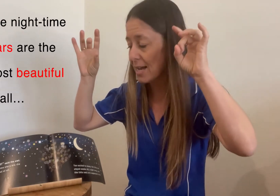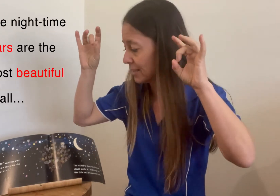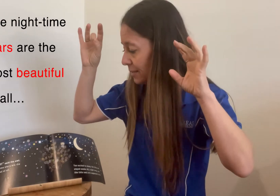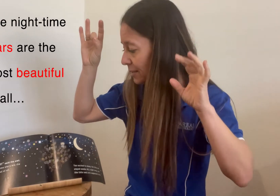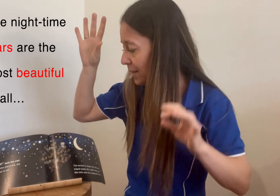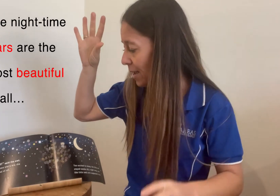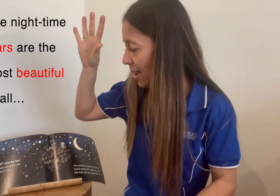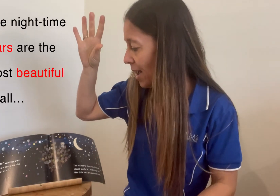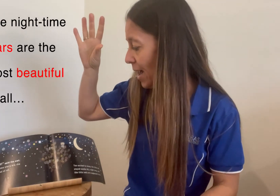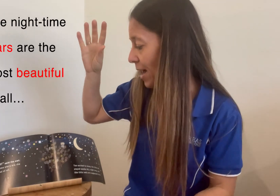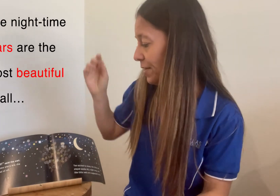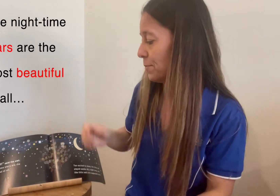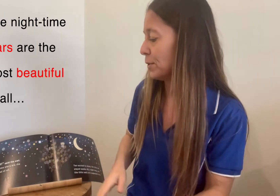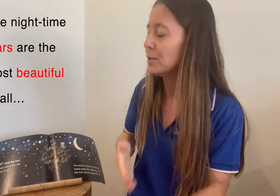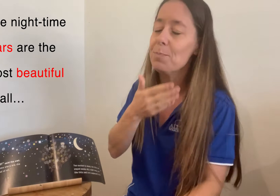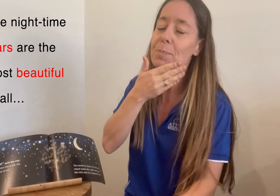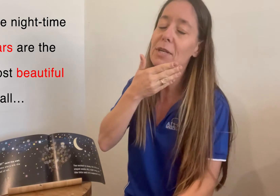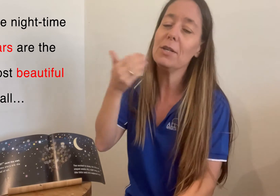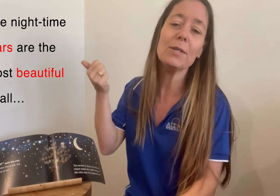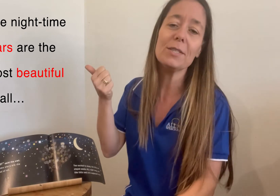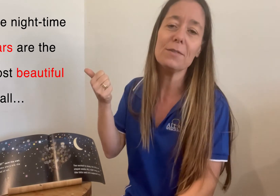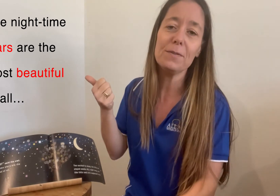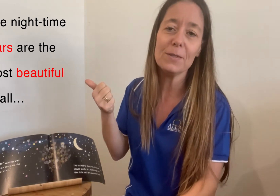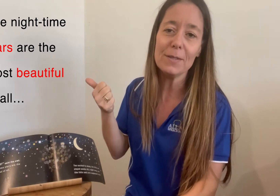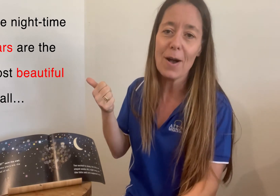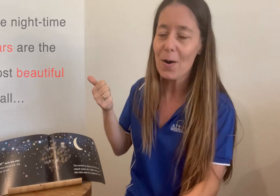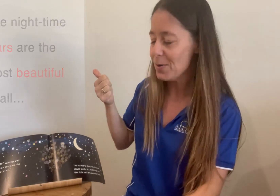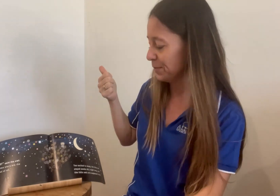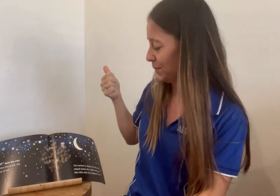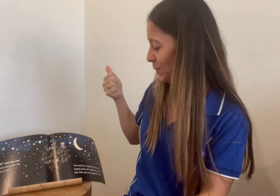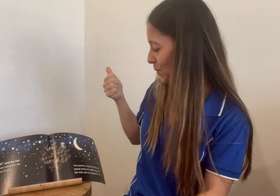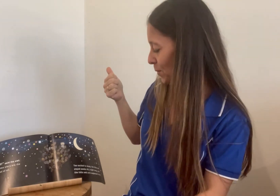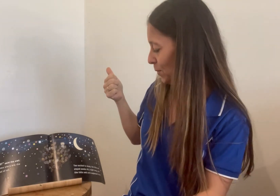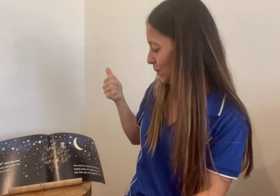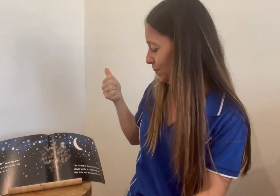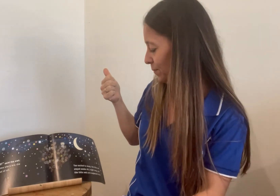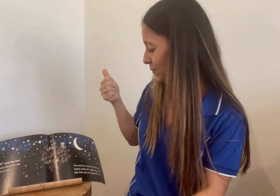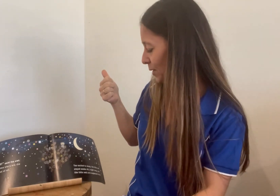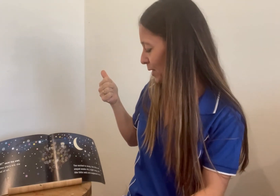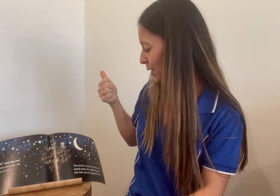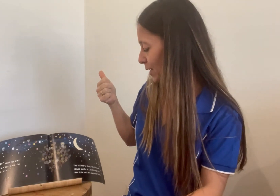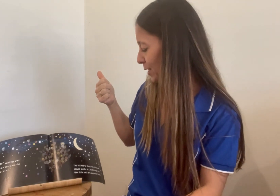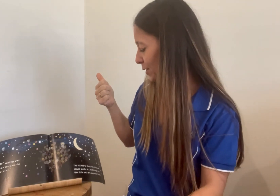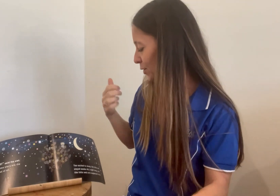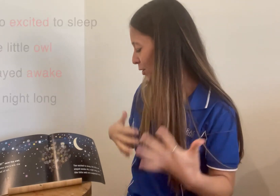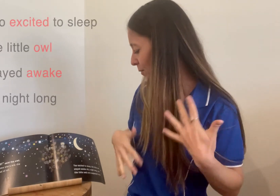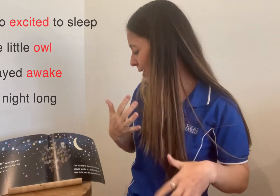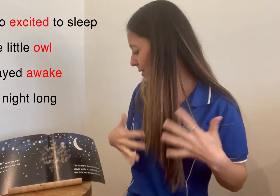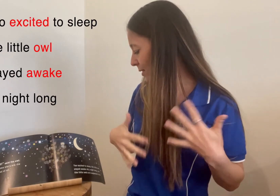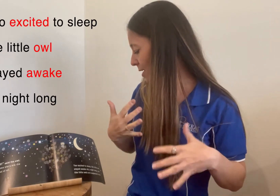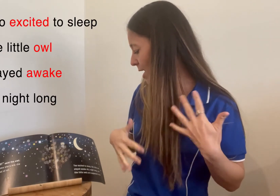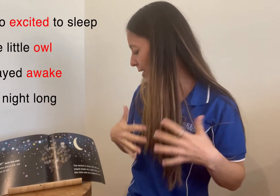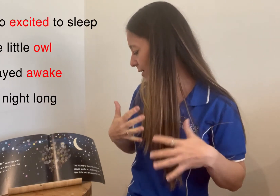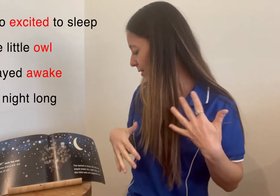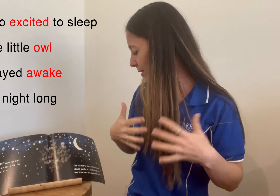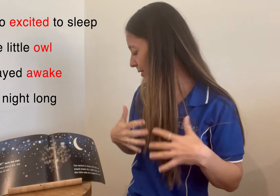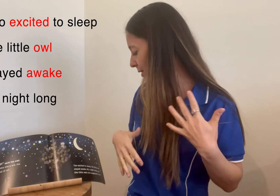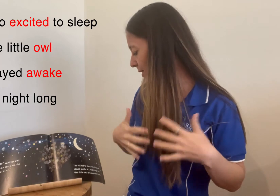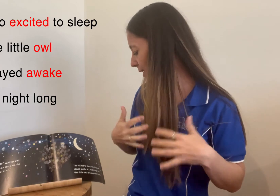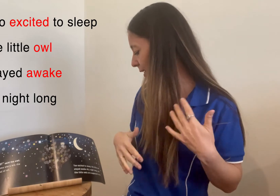are the most beautiful of all. Too excited to sleep,